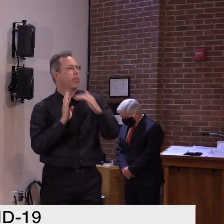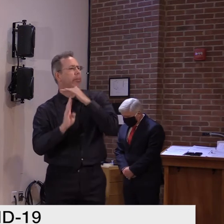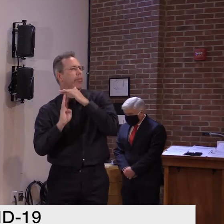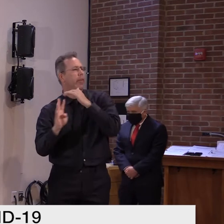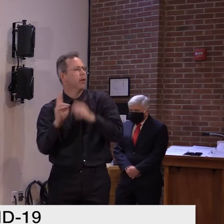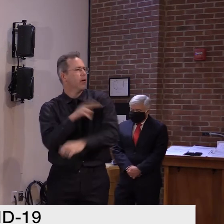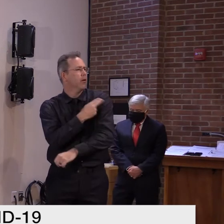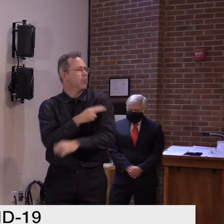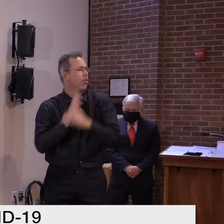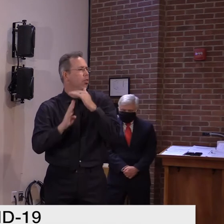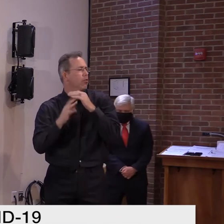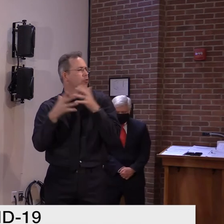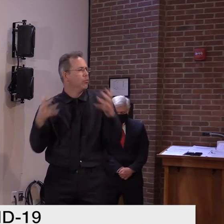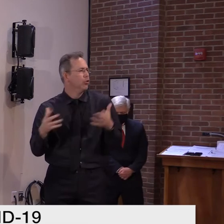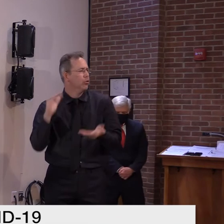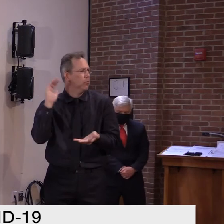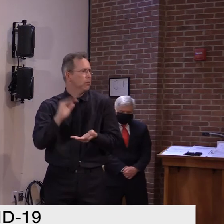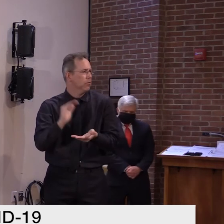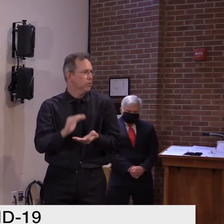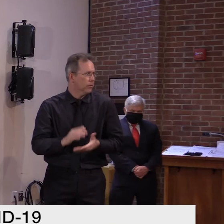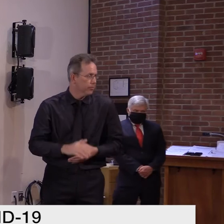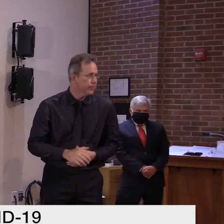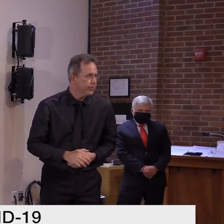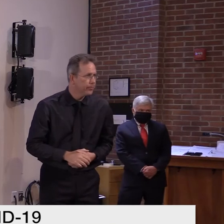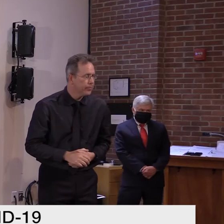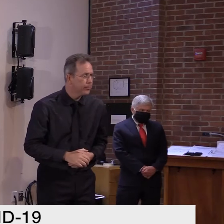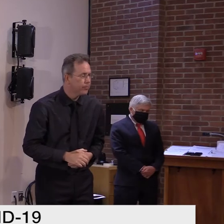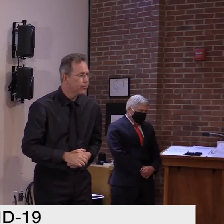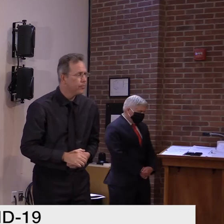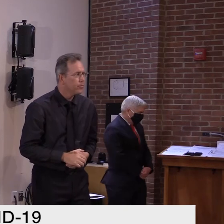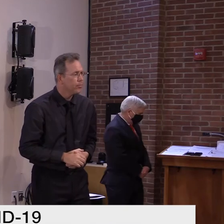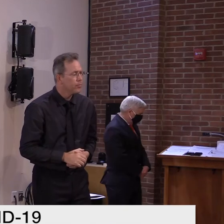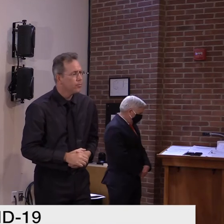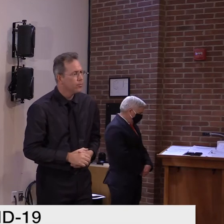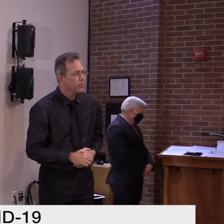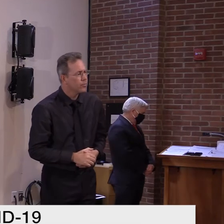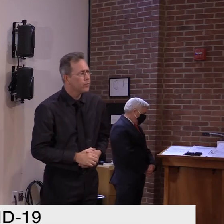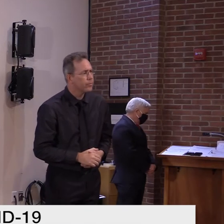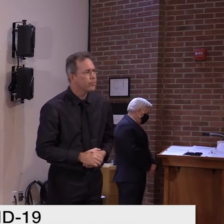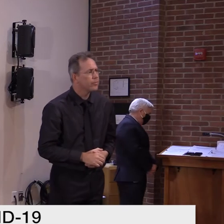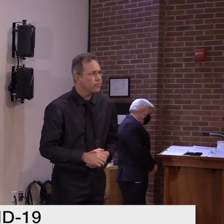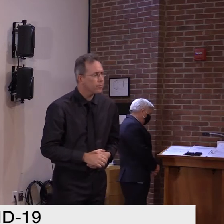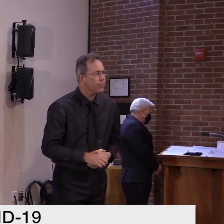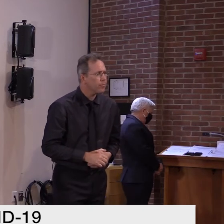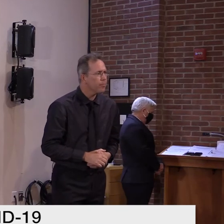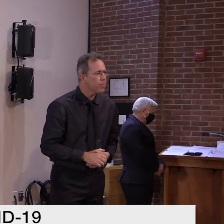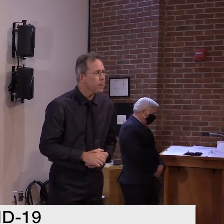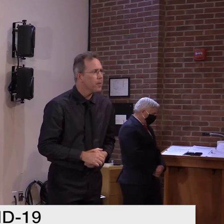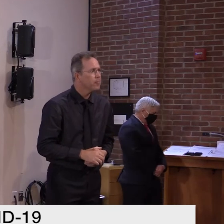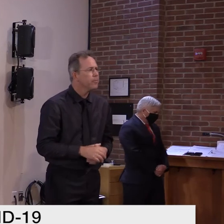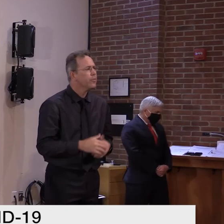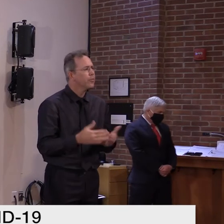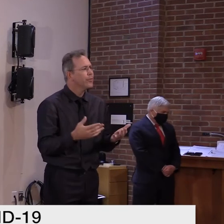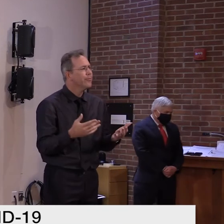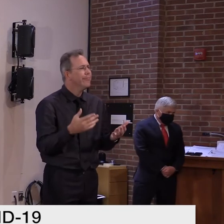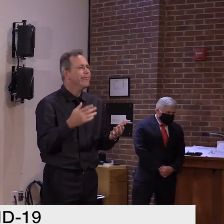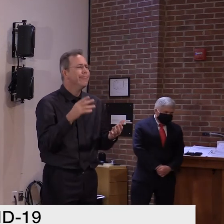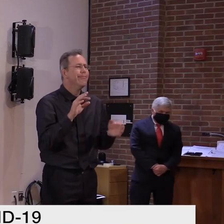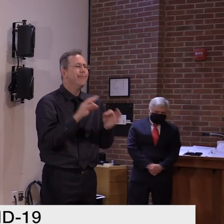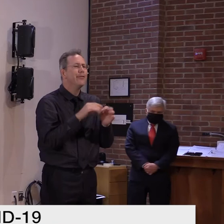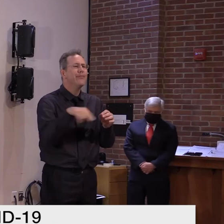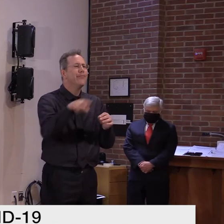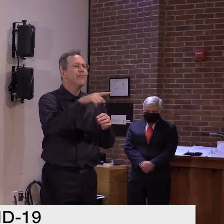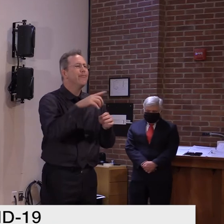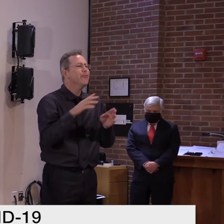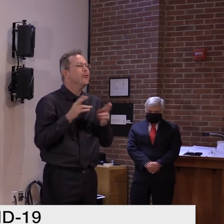potentially by reducing the number of cases through human behavior change. Those